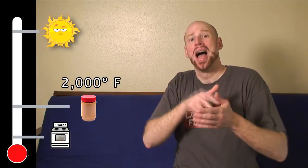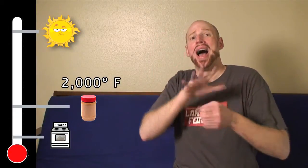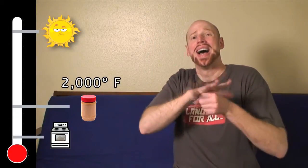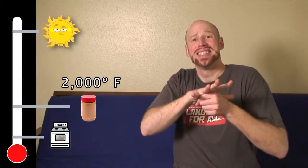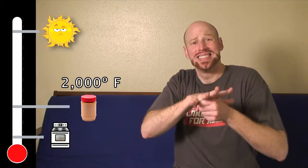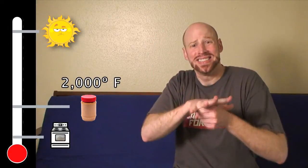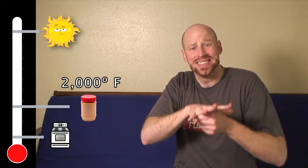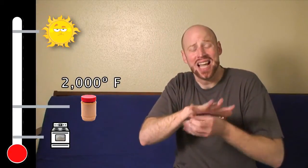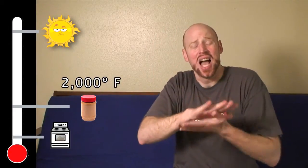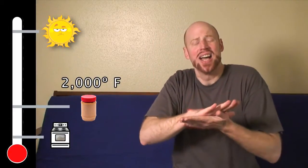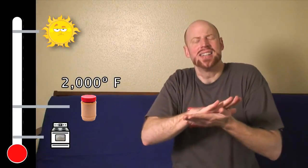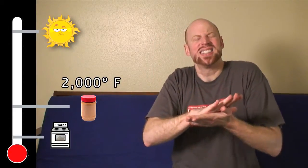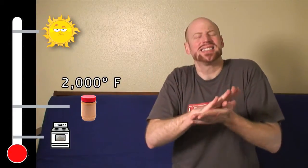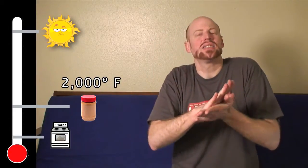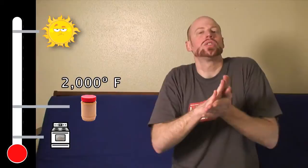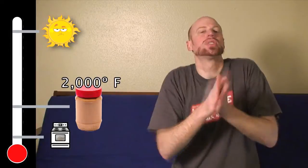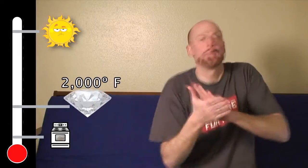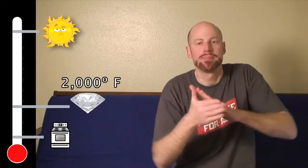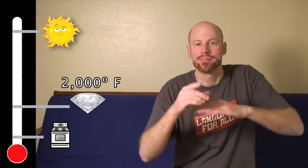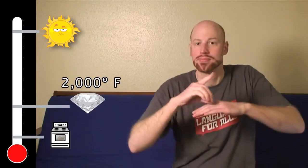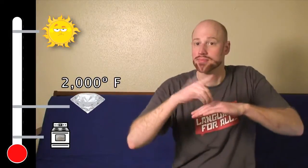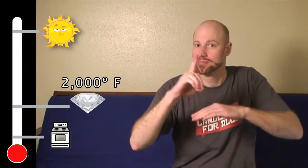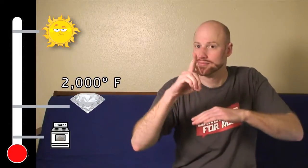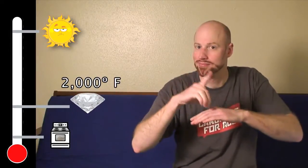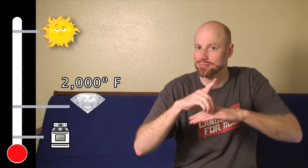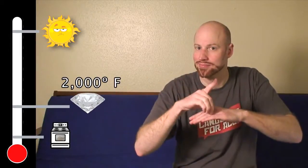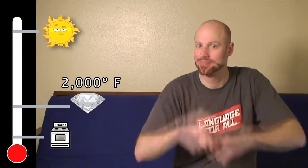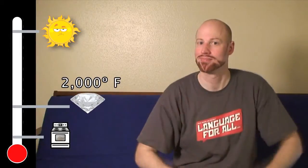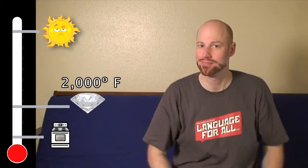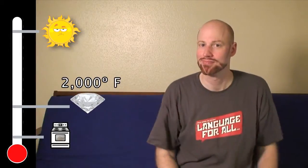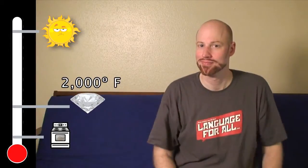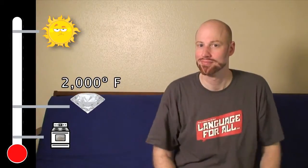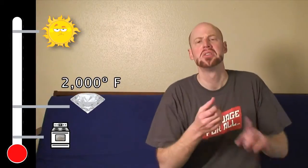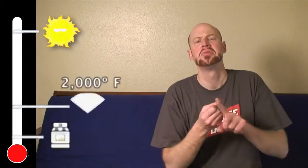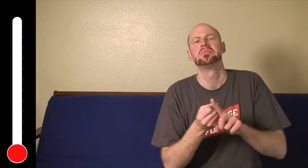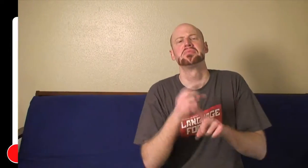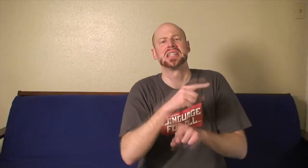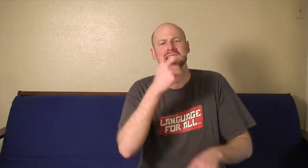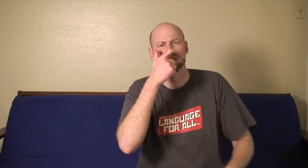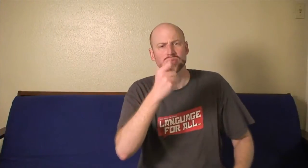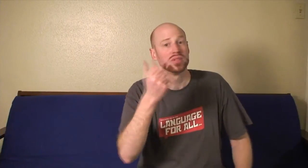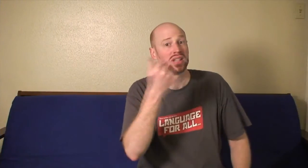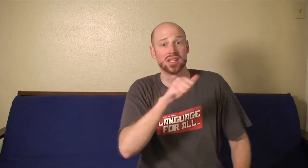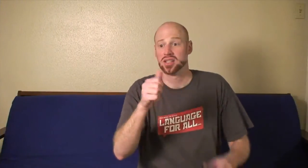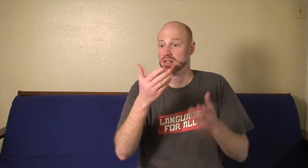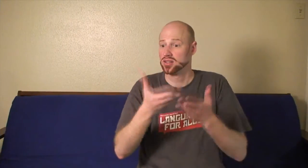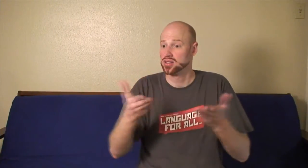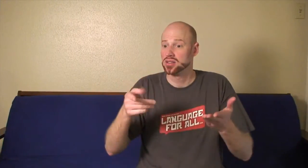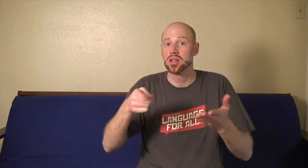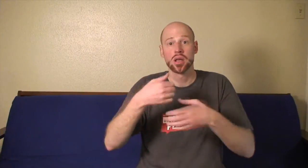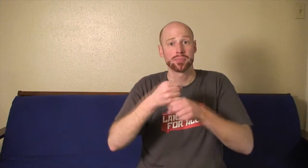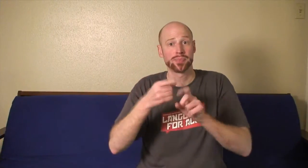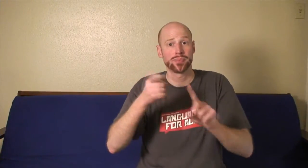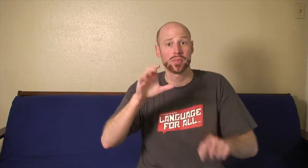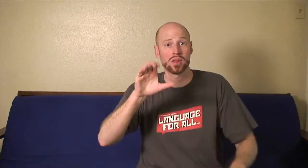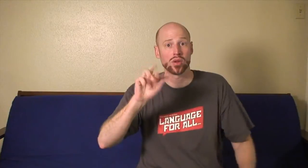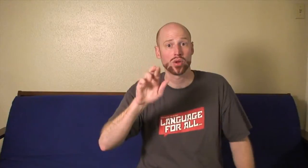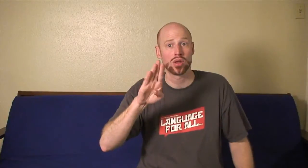required in addition to extreme pressure to turn peanut butter into a diamond. Interestingly, anything made from